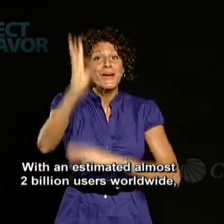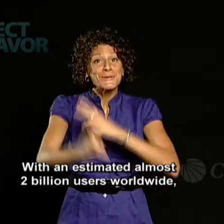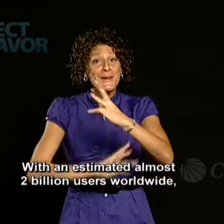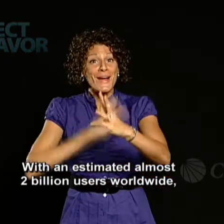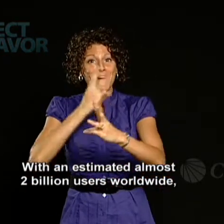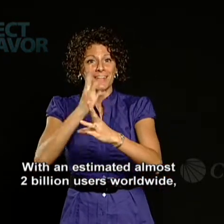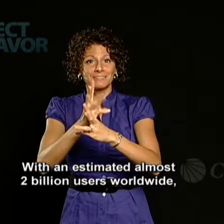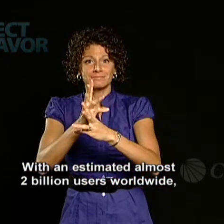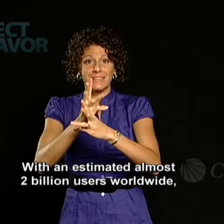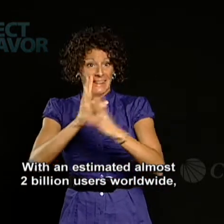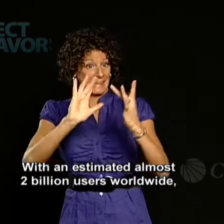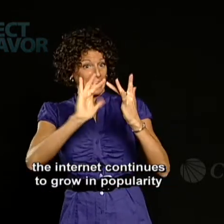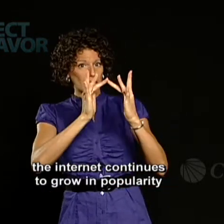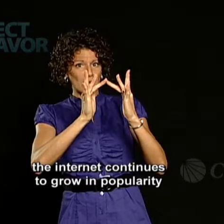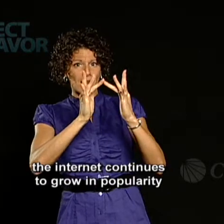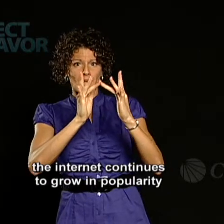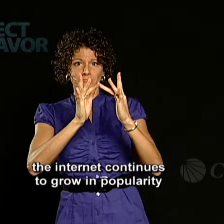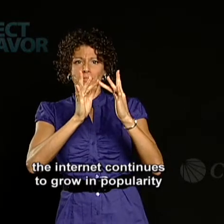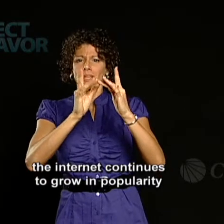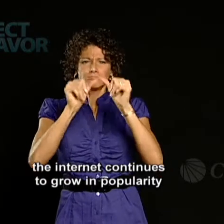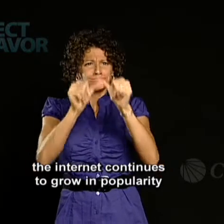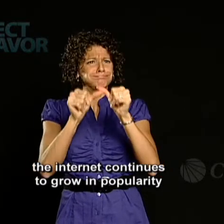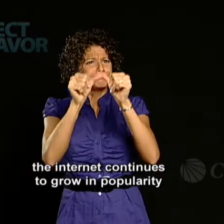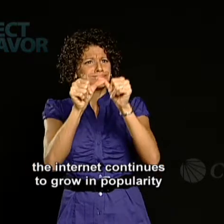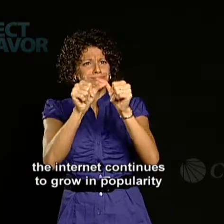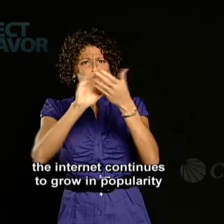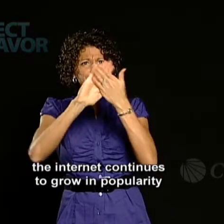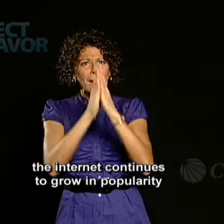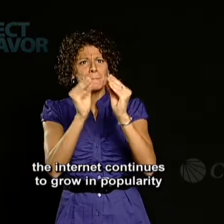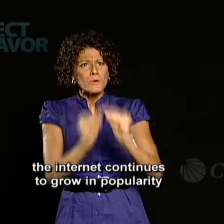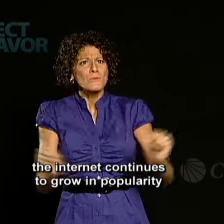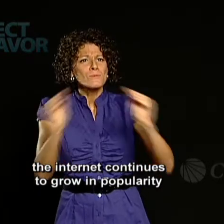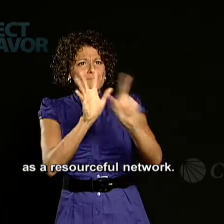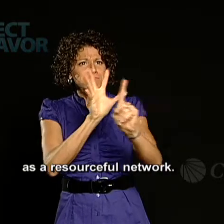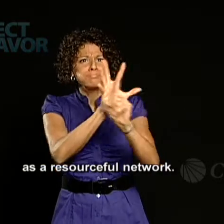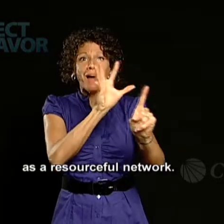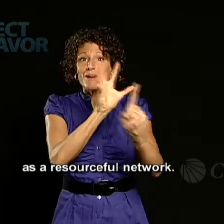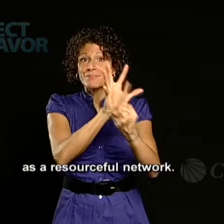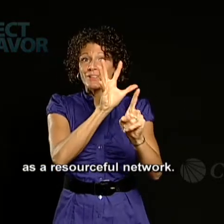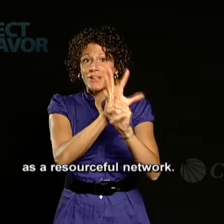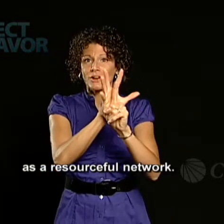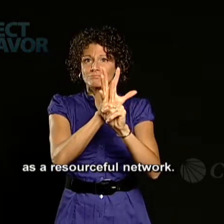the Internet continues to grow in popularity as a resourceful network.